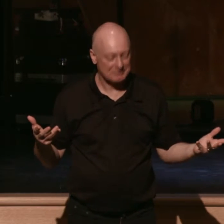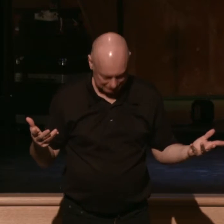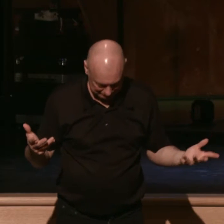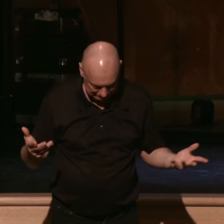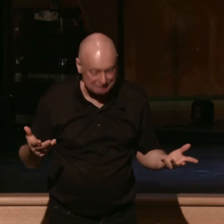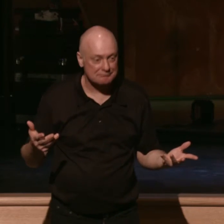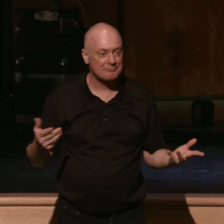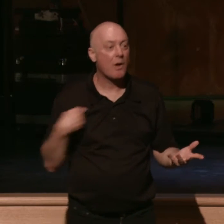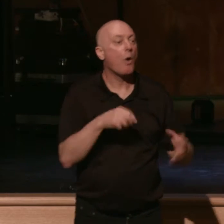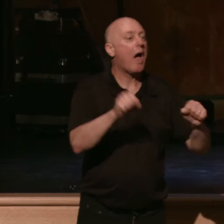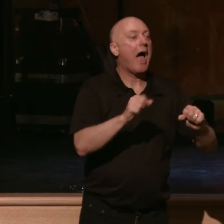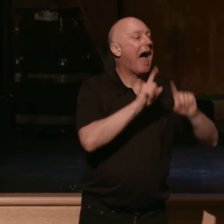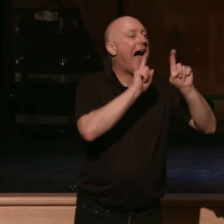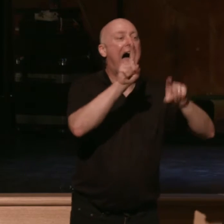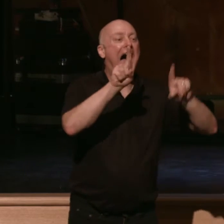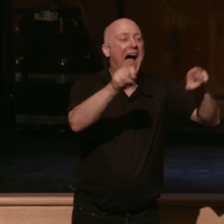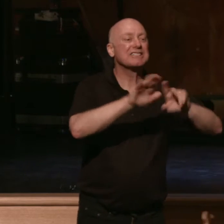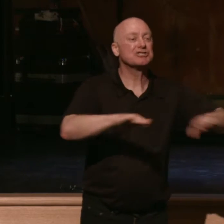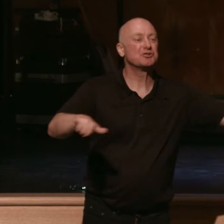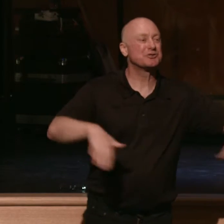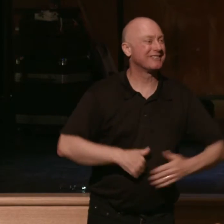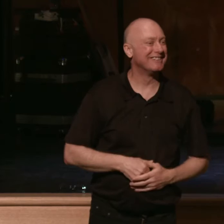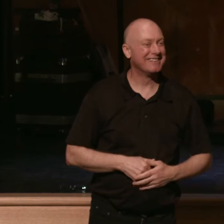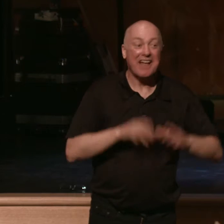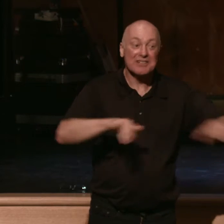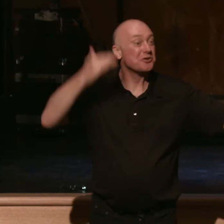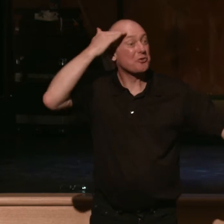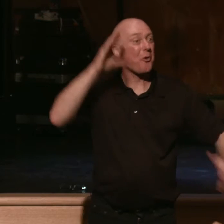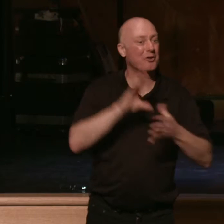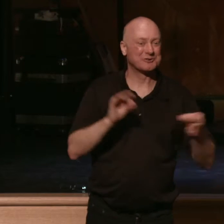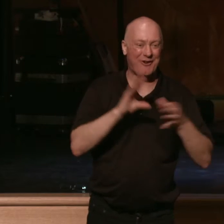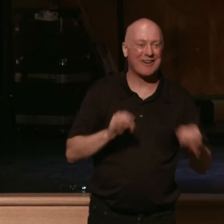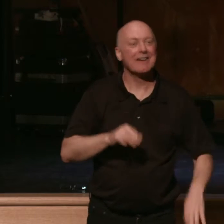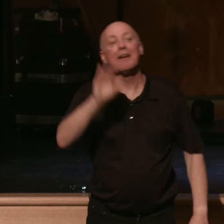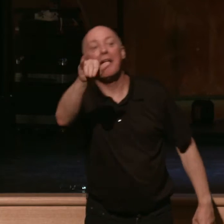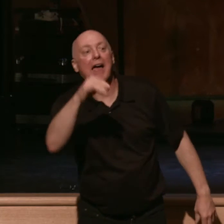kids, maybe in Harvest Kids right now, if I leaned over and said, hey kids, kids,